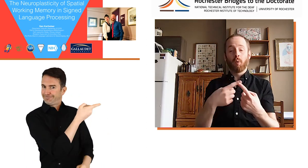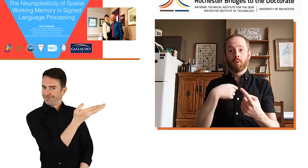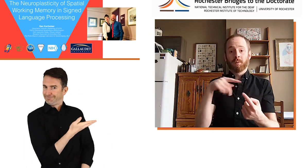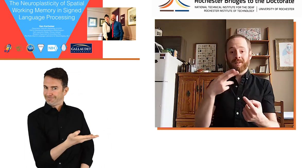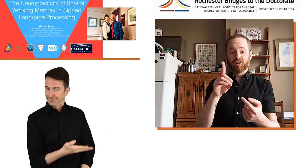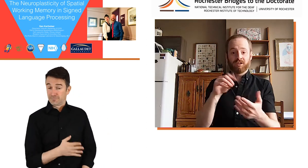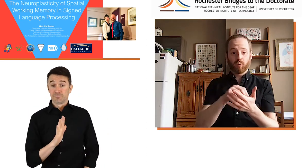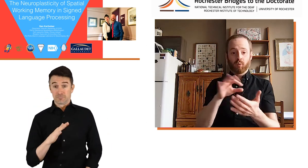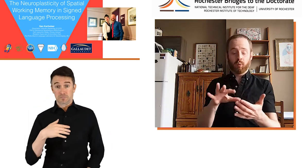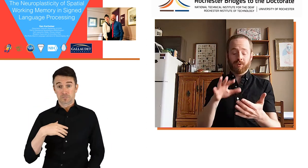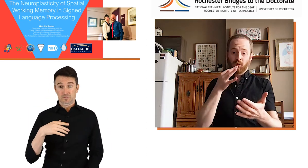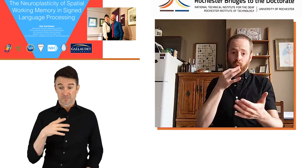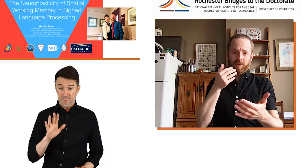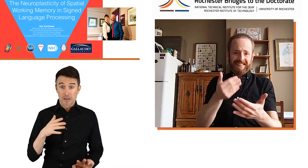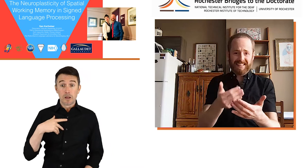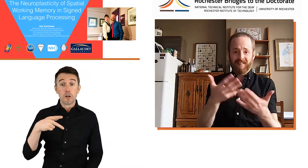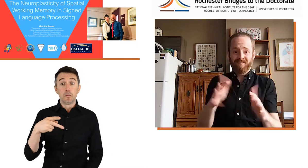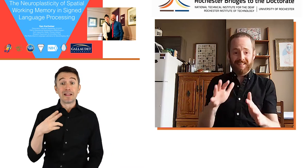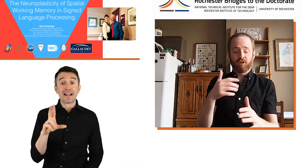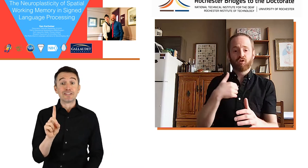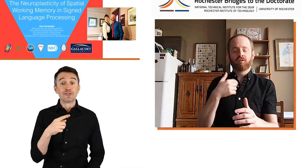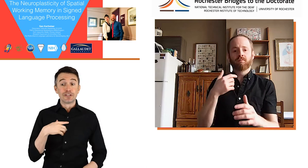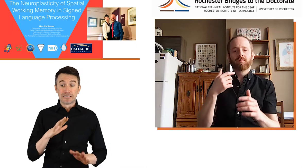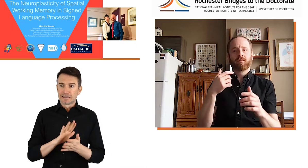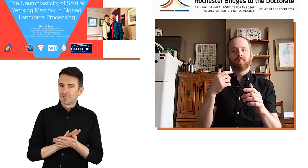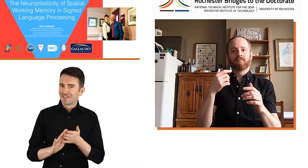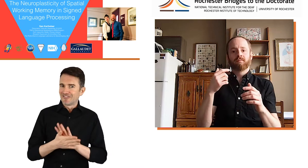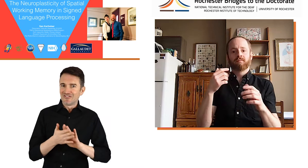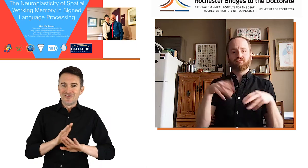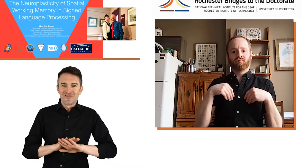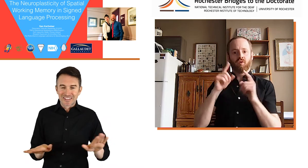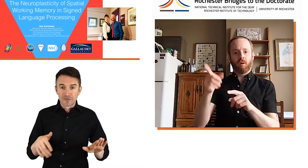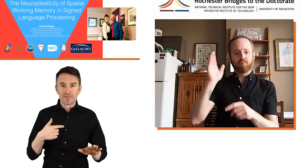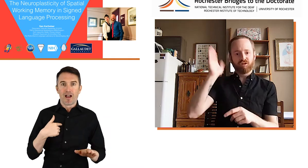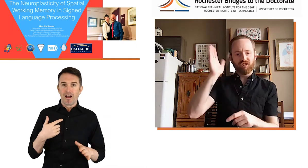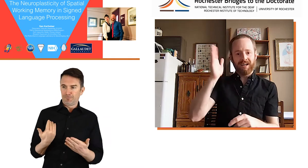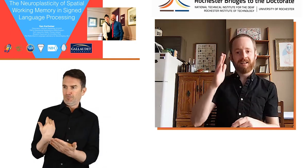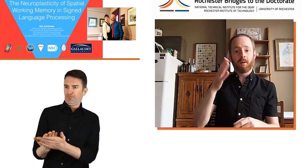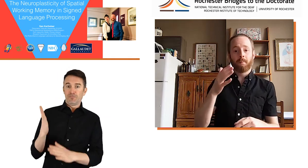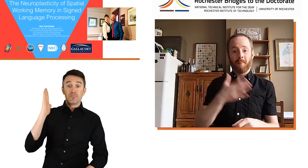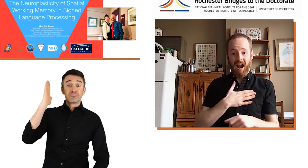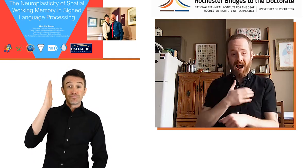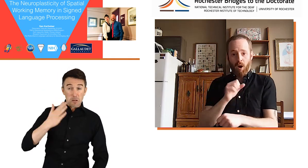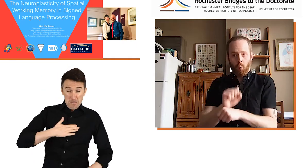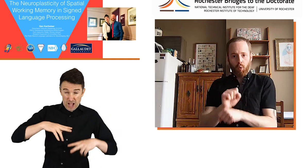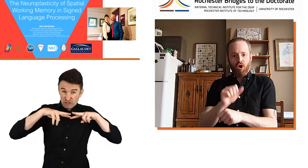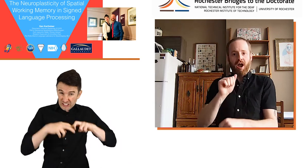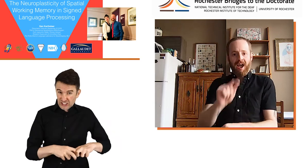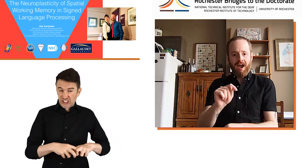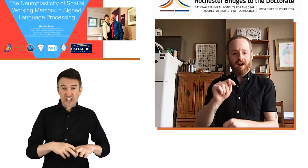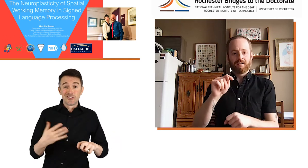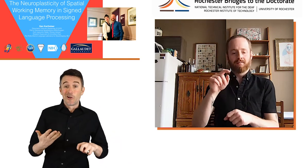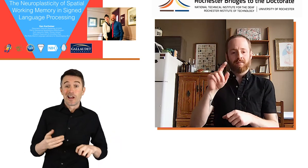and I was a PhD, when I was a PhD student nearing the end, I went to a